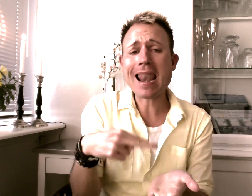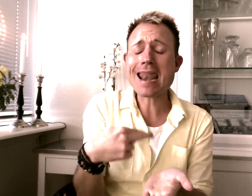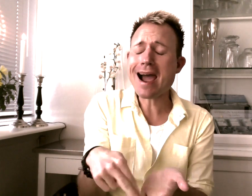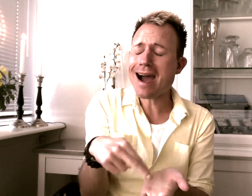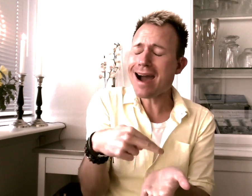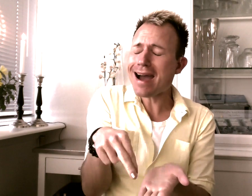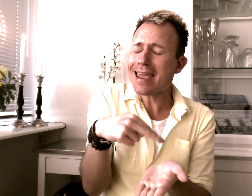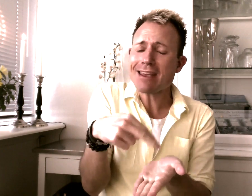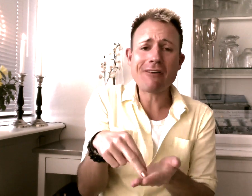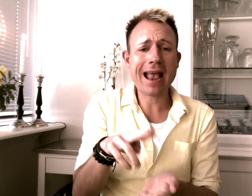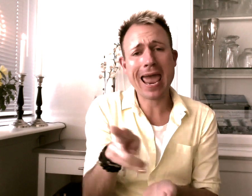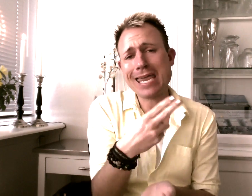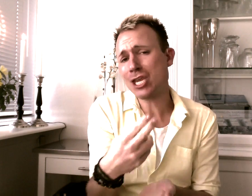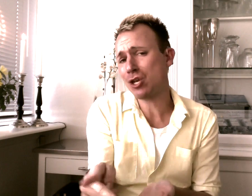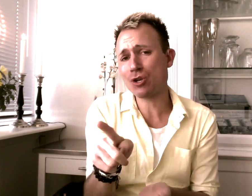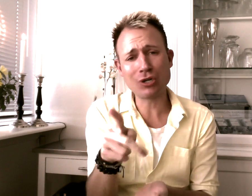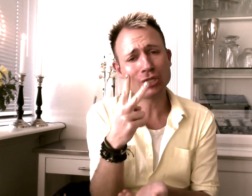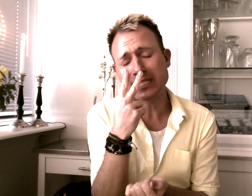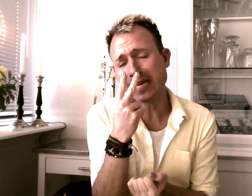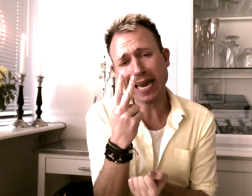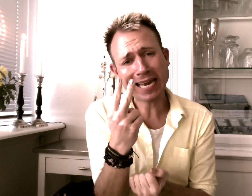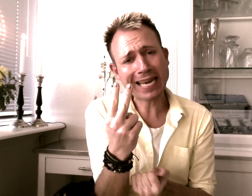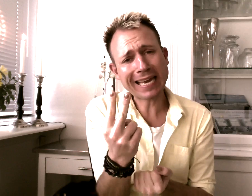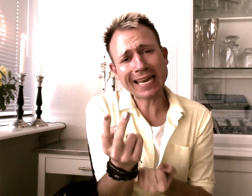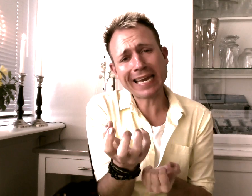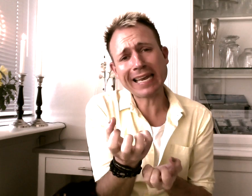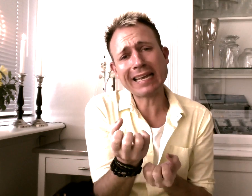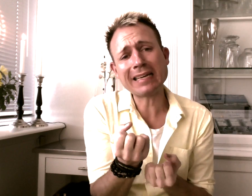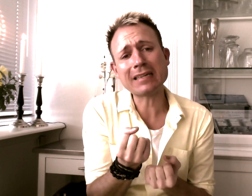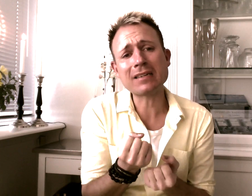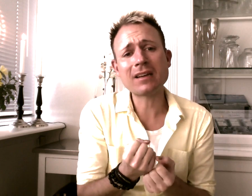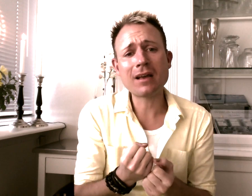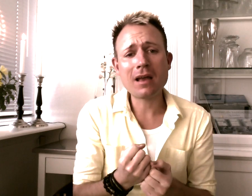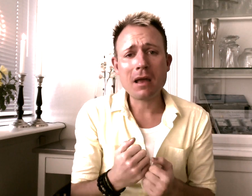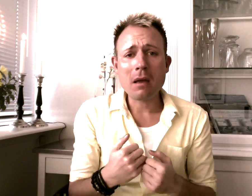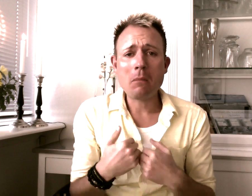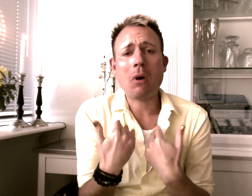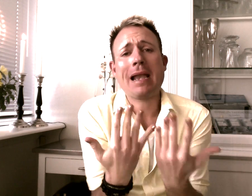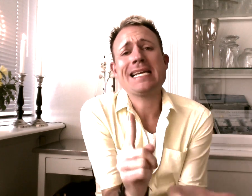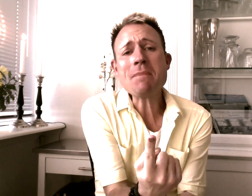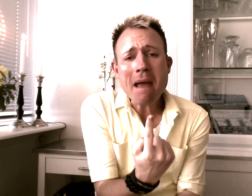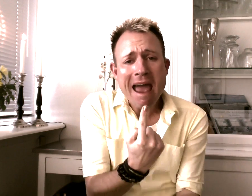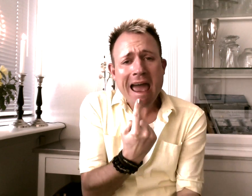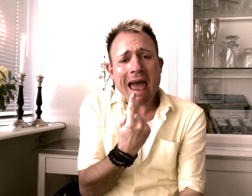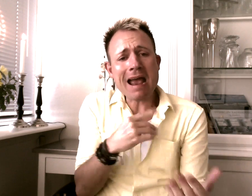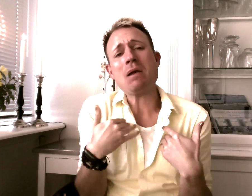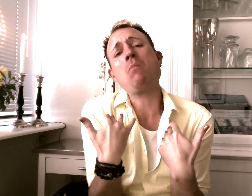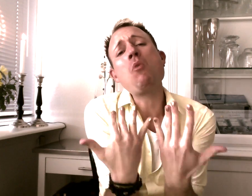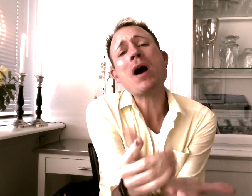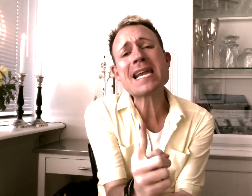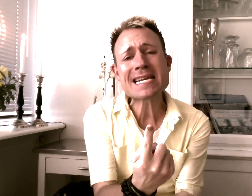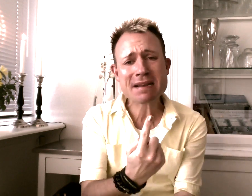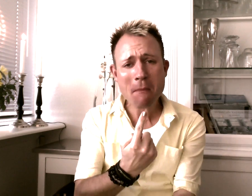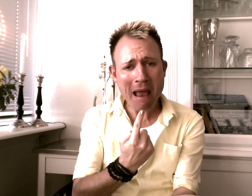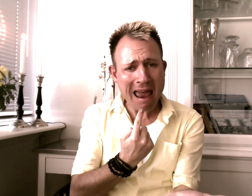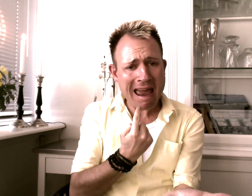life Can't you see? Bring it back, bring it back